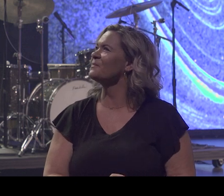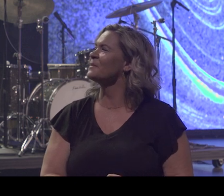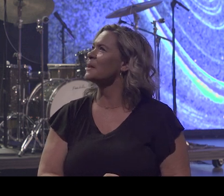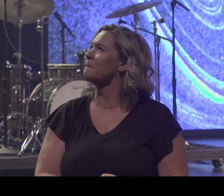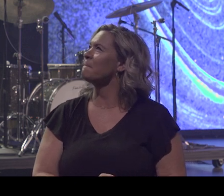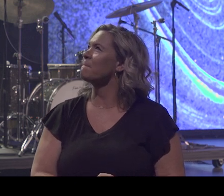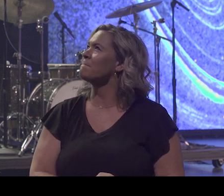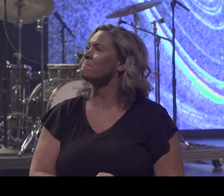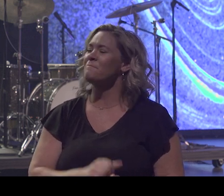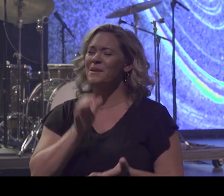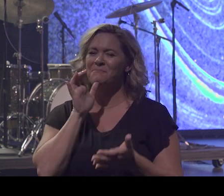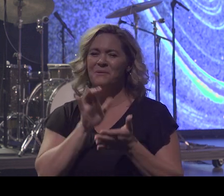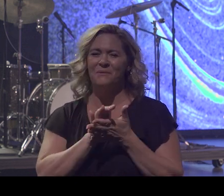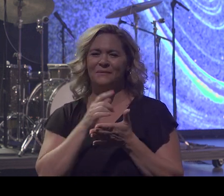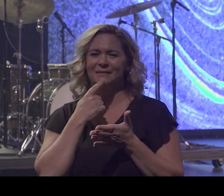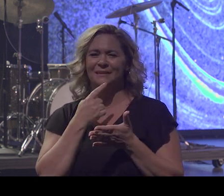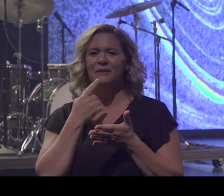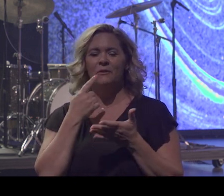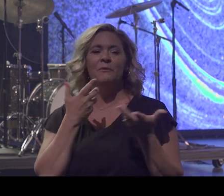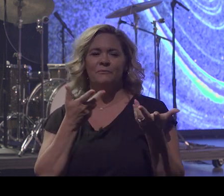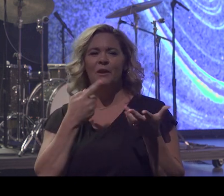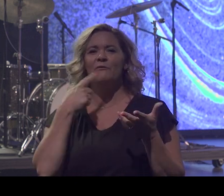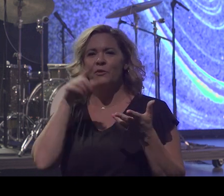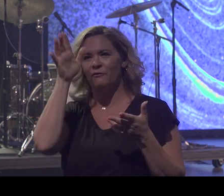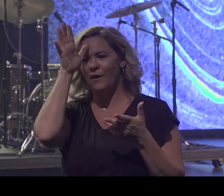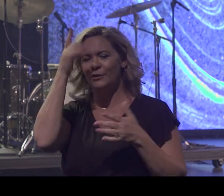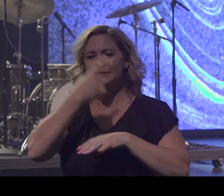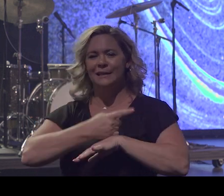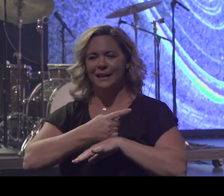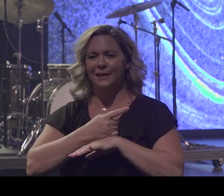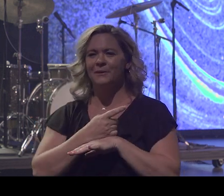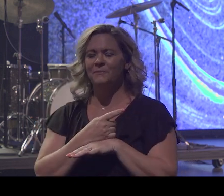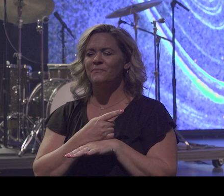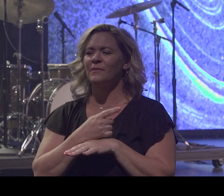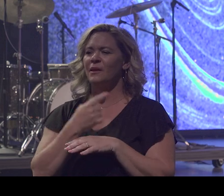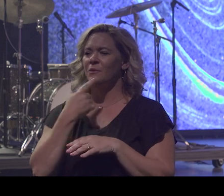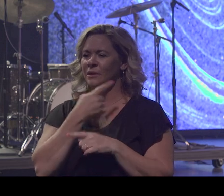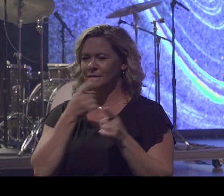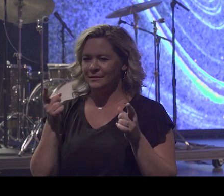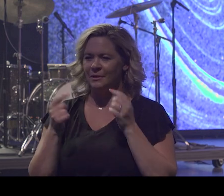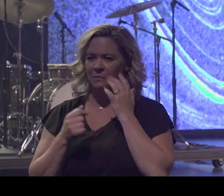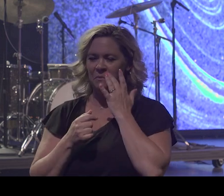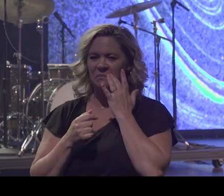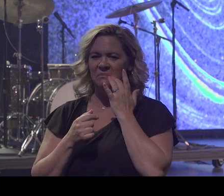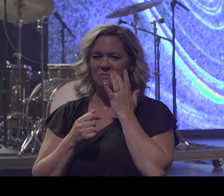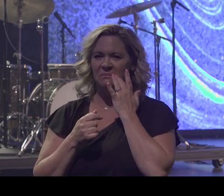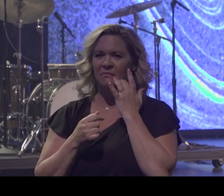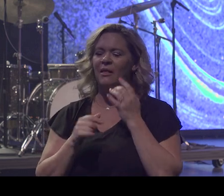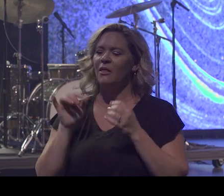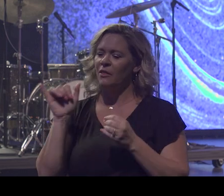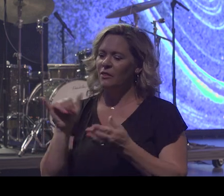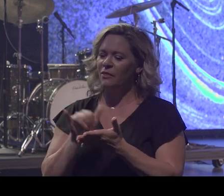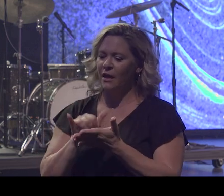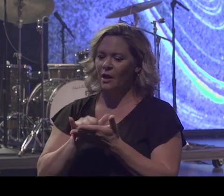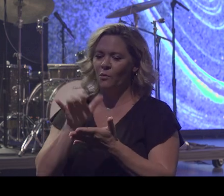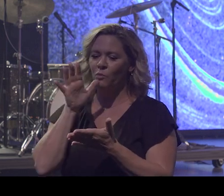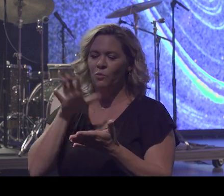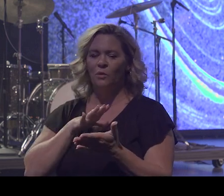because for fathers today, you know, our fathers, I want to be able to say this. That woman that God gives to us